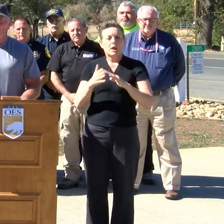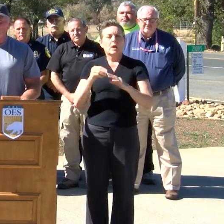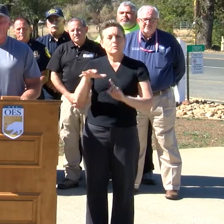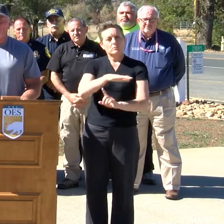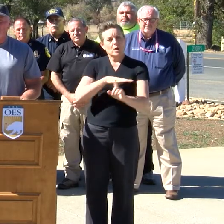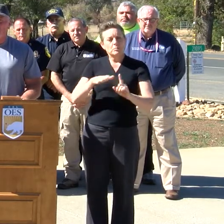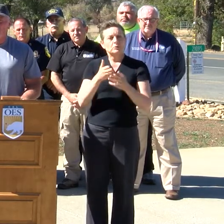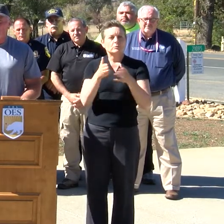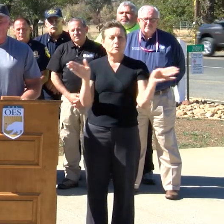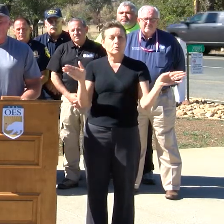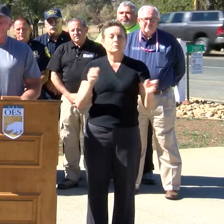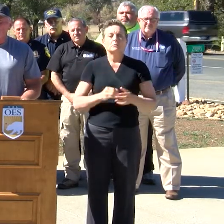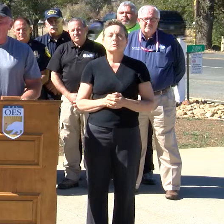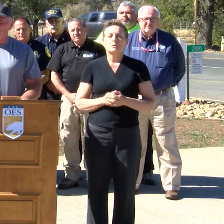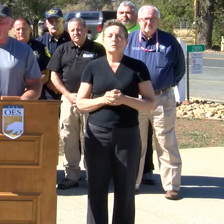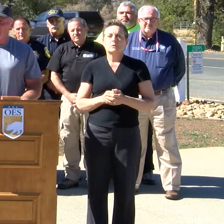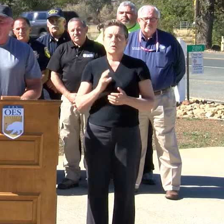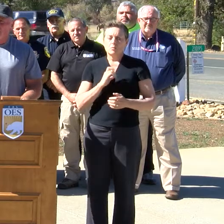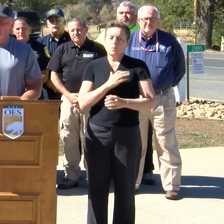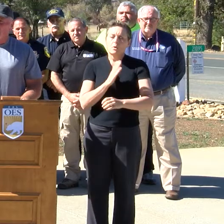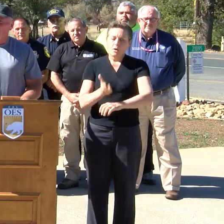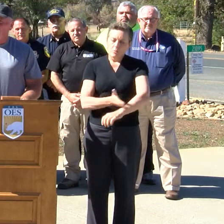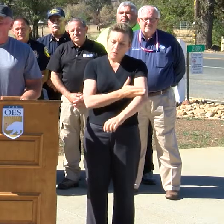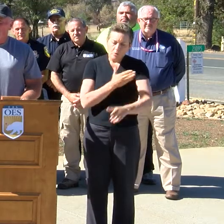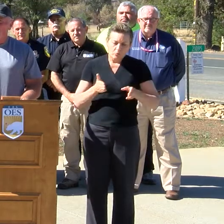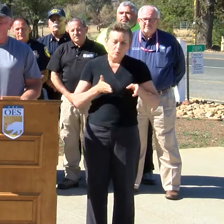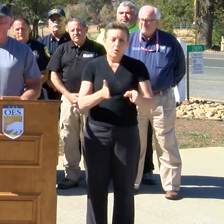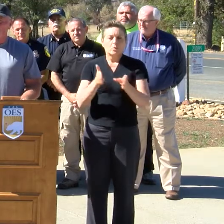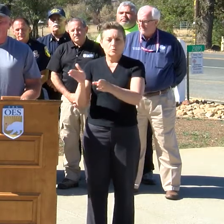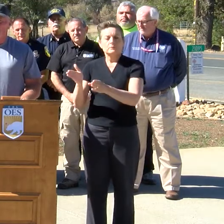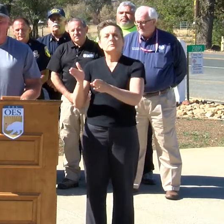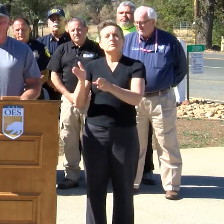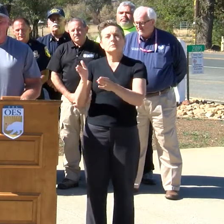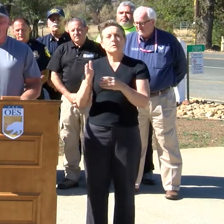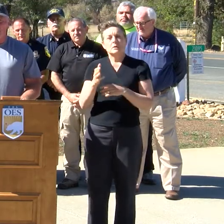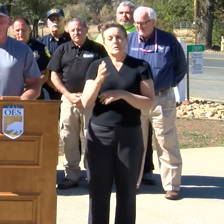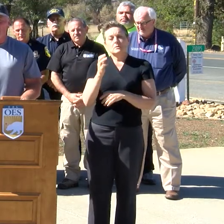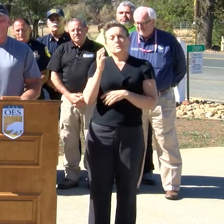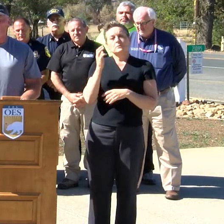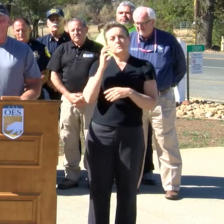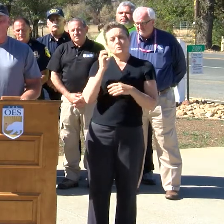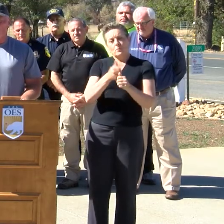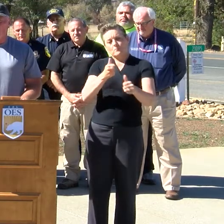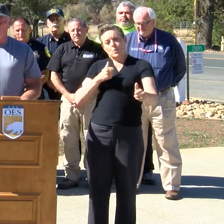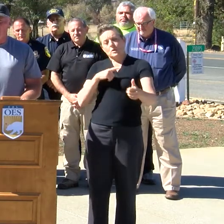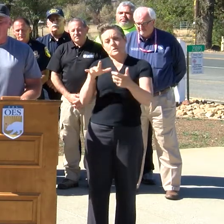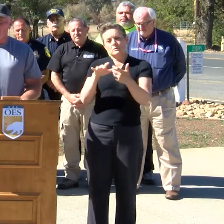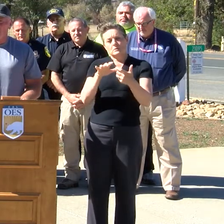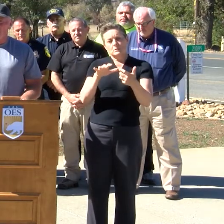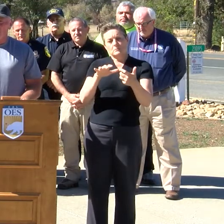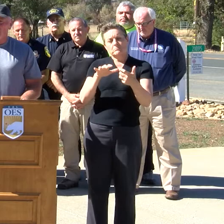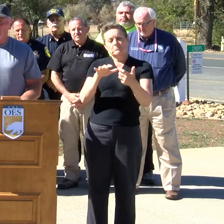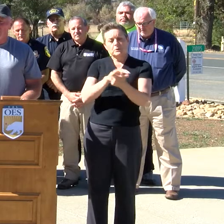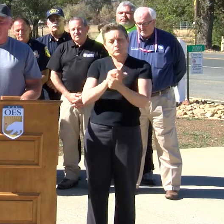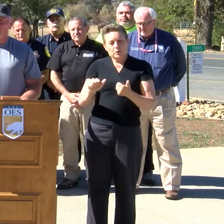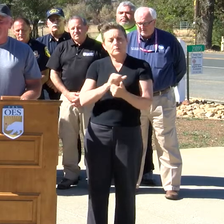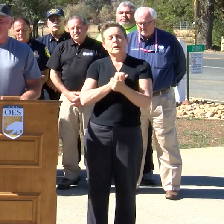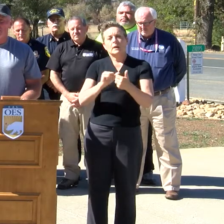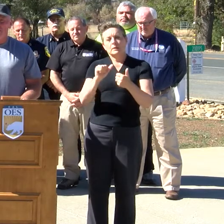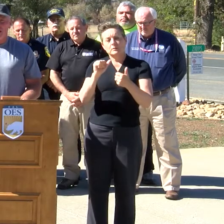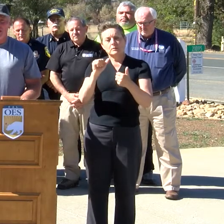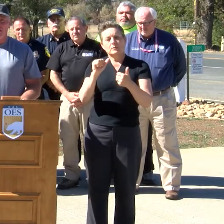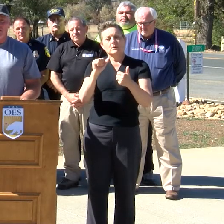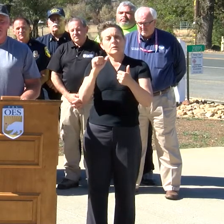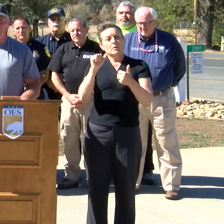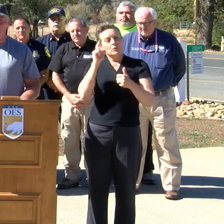Building roads to a more modern standard to avoid the destruction and keeping our constituents